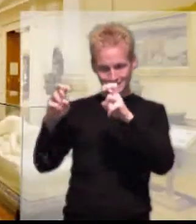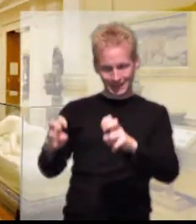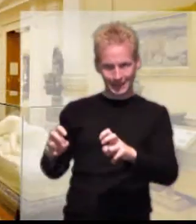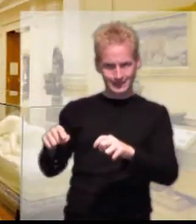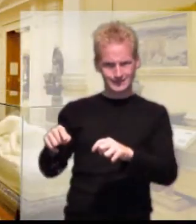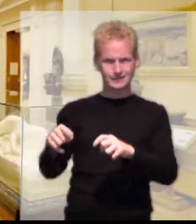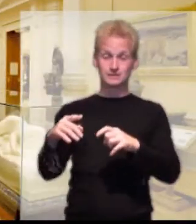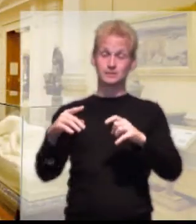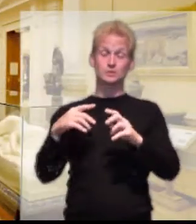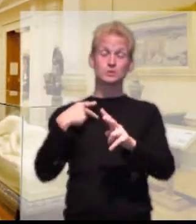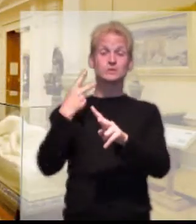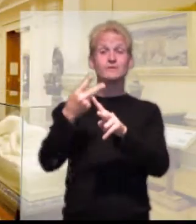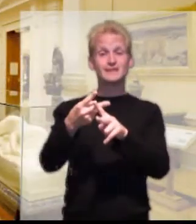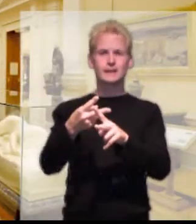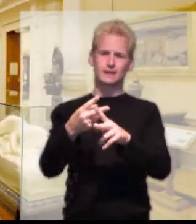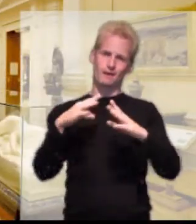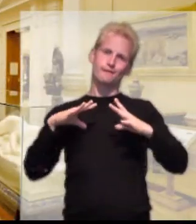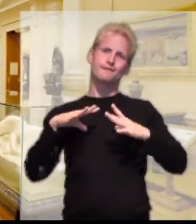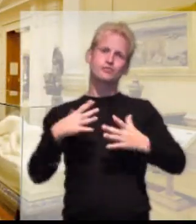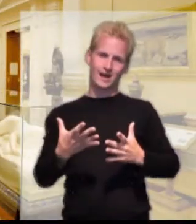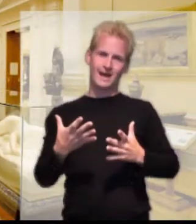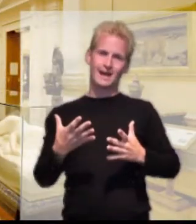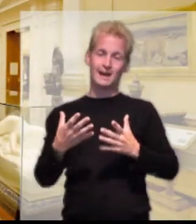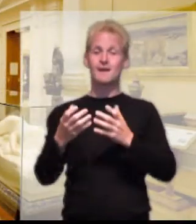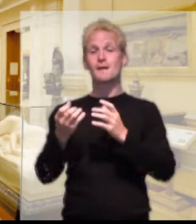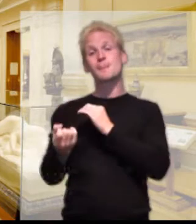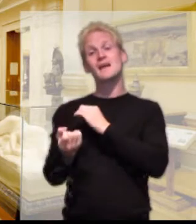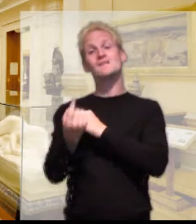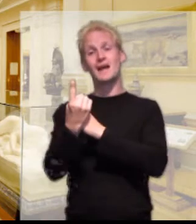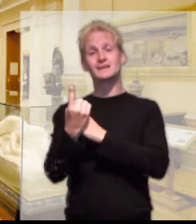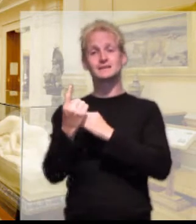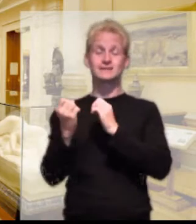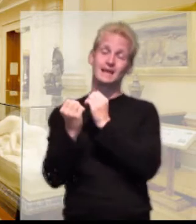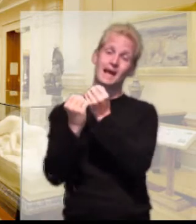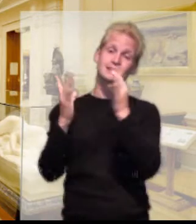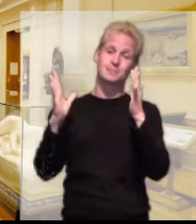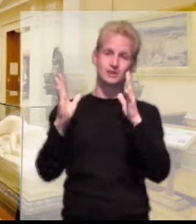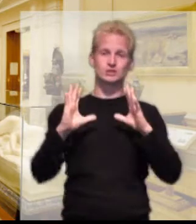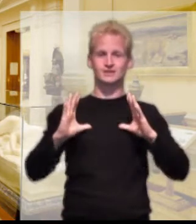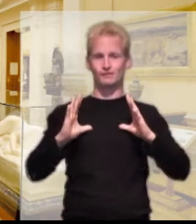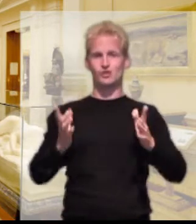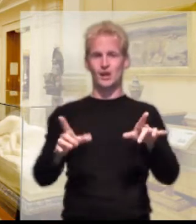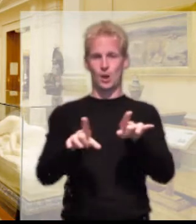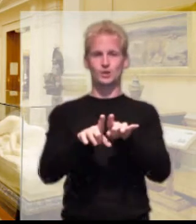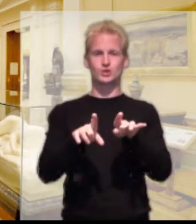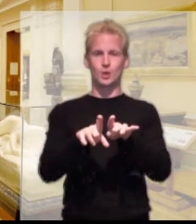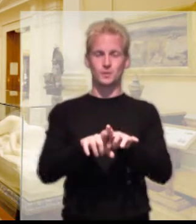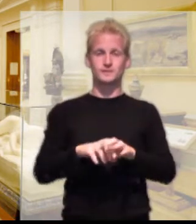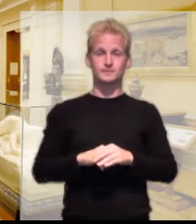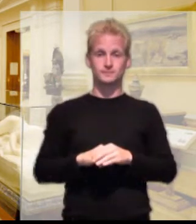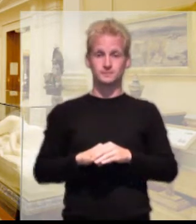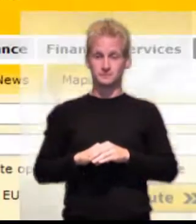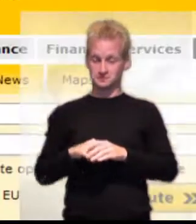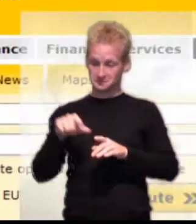to visit the gallery and all our exhibitions and events. You can get to us by car.